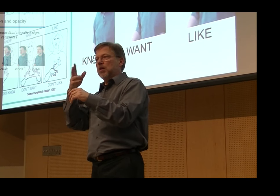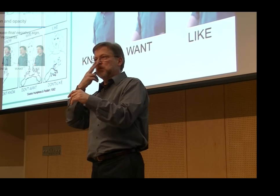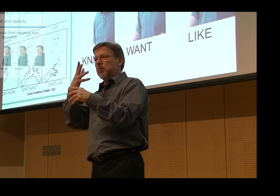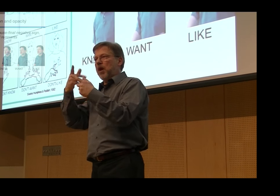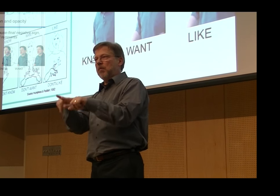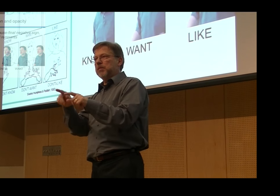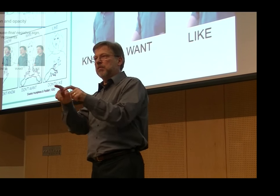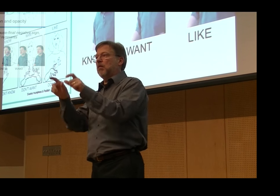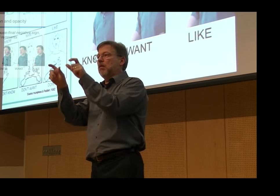produced afterwards.